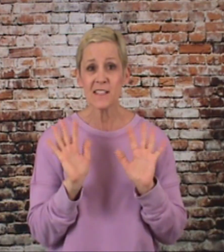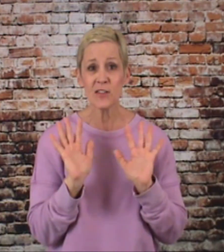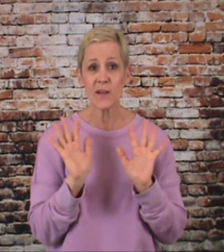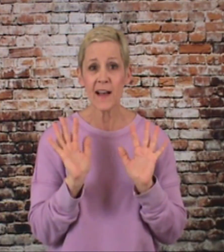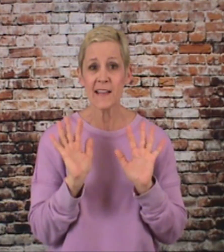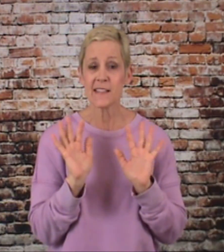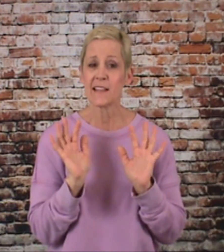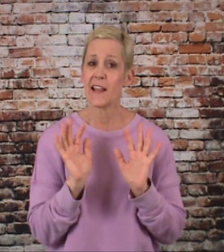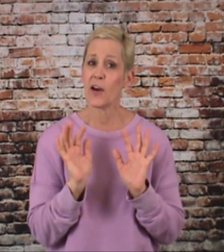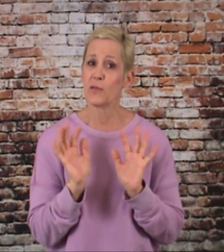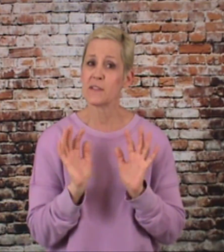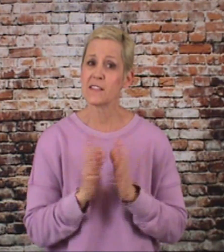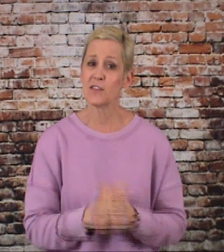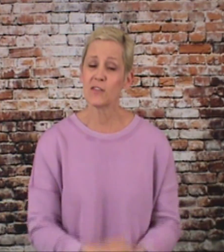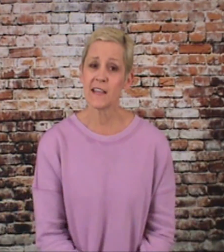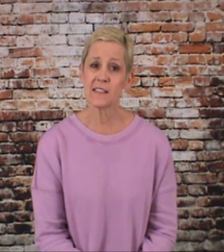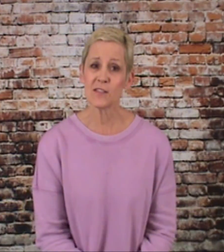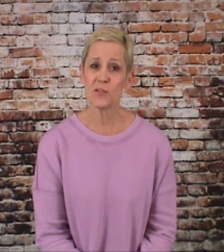see you guys and I hope to see you again soon